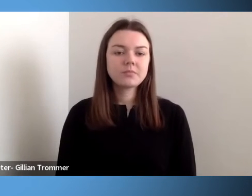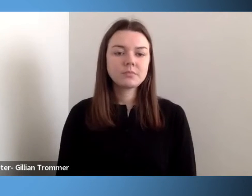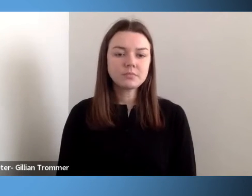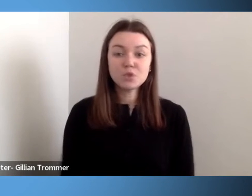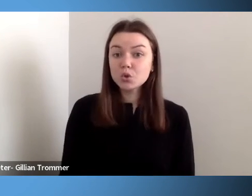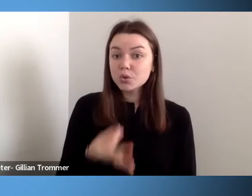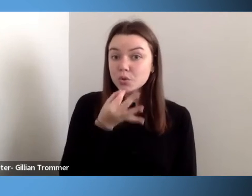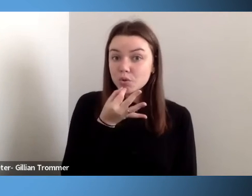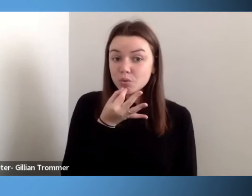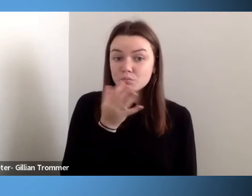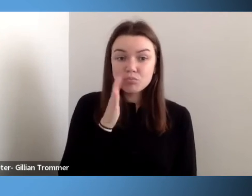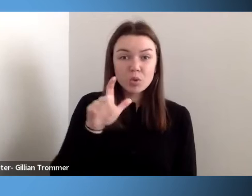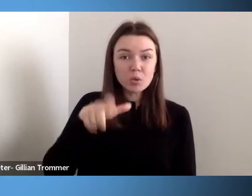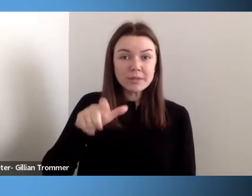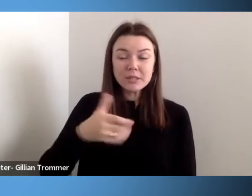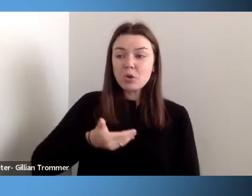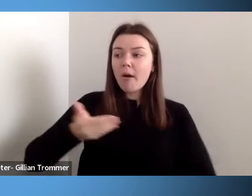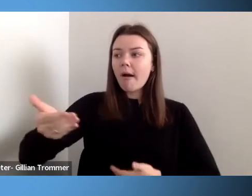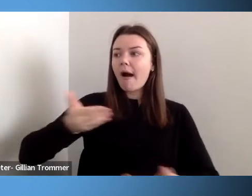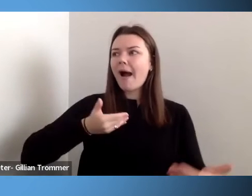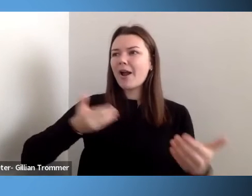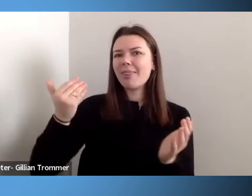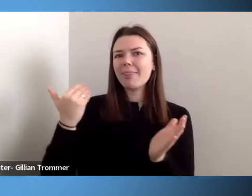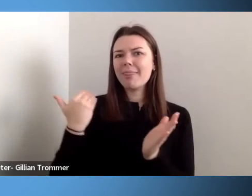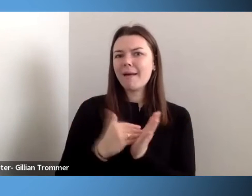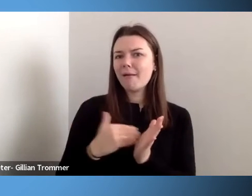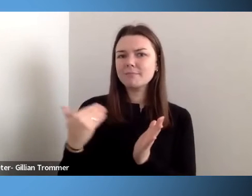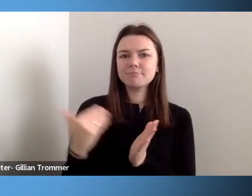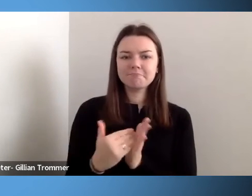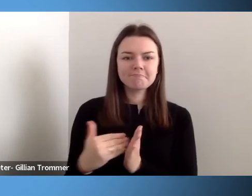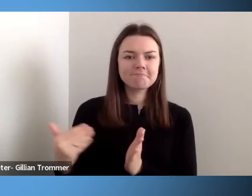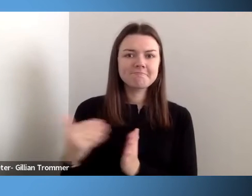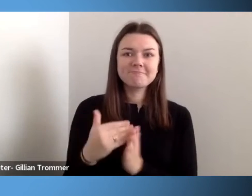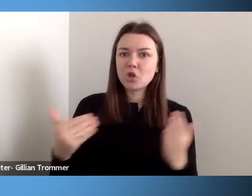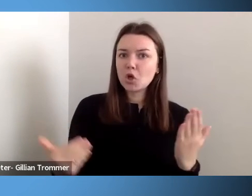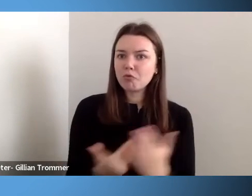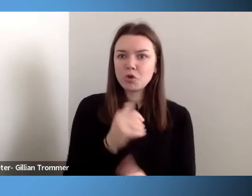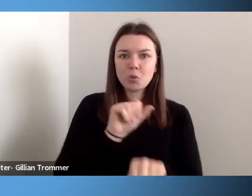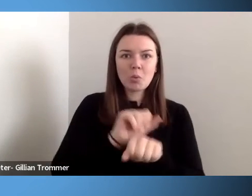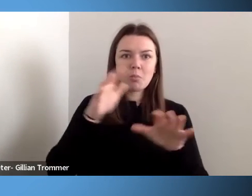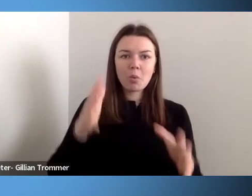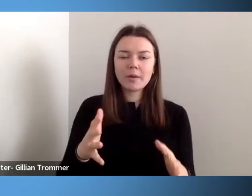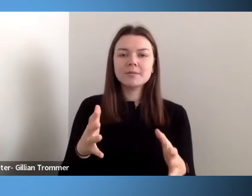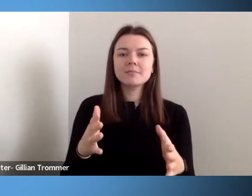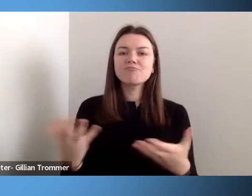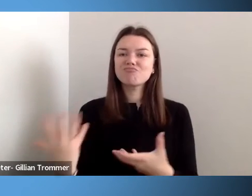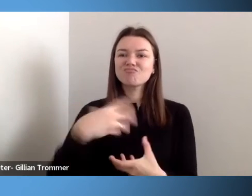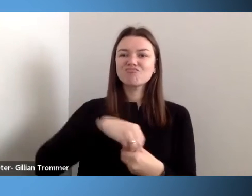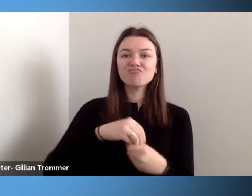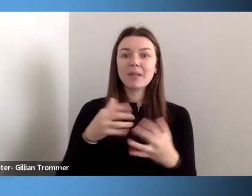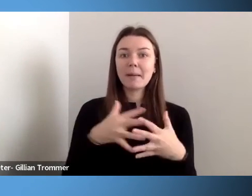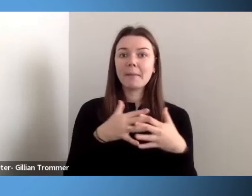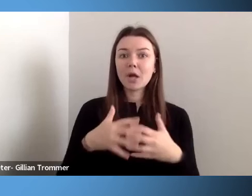of new employees into the broader mosaic of the American life. When previously